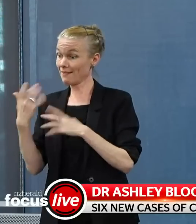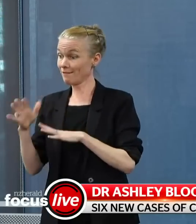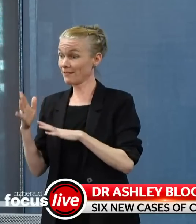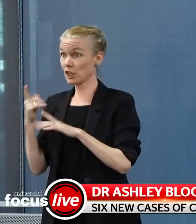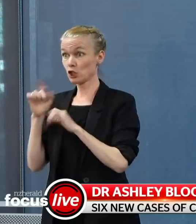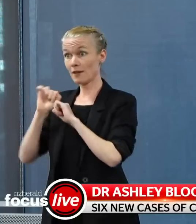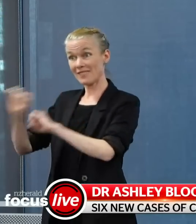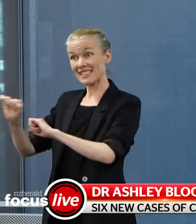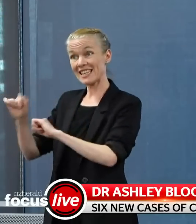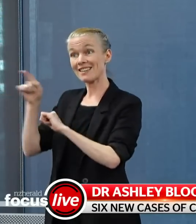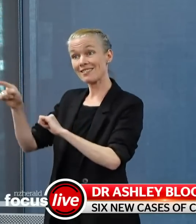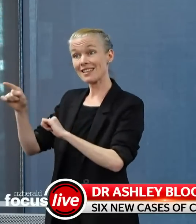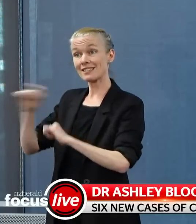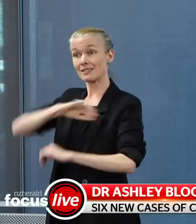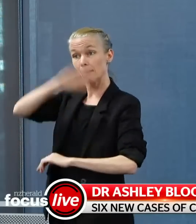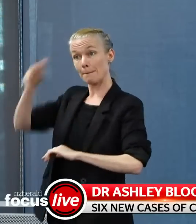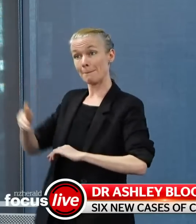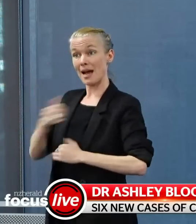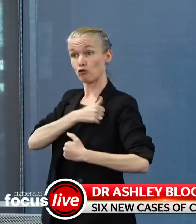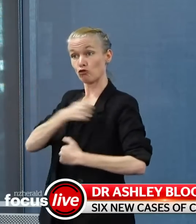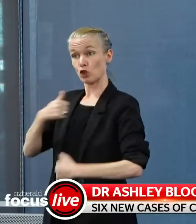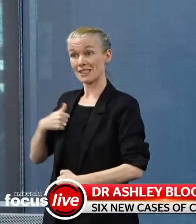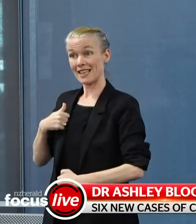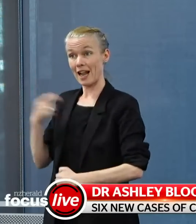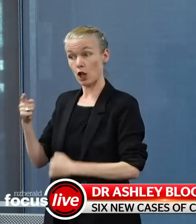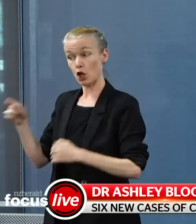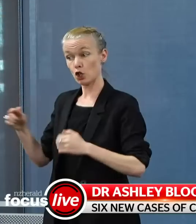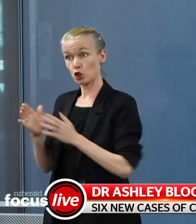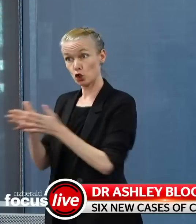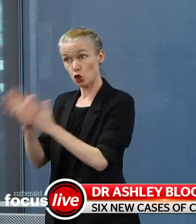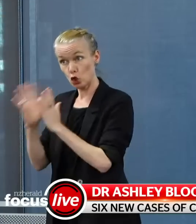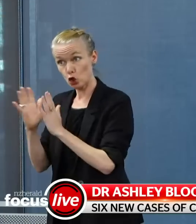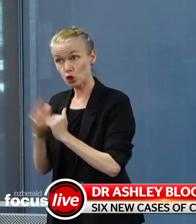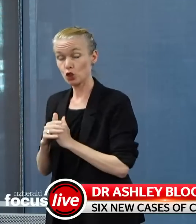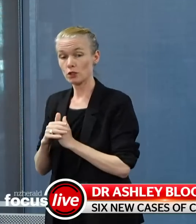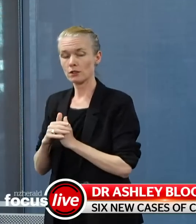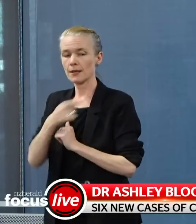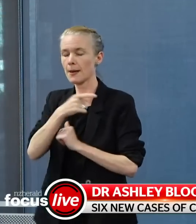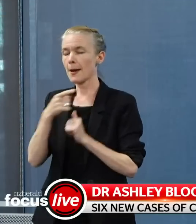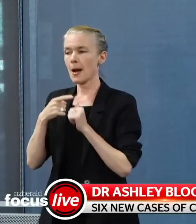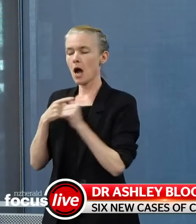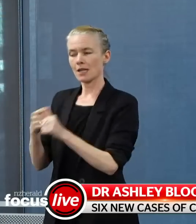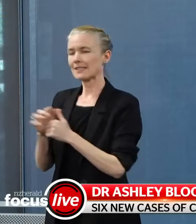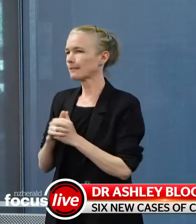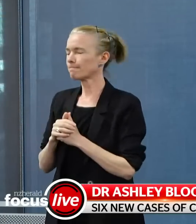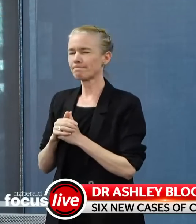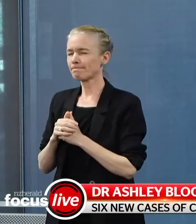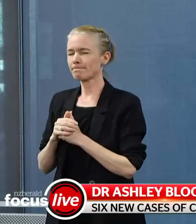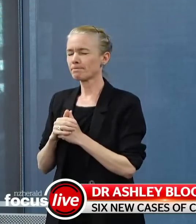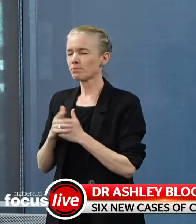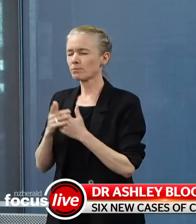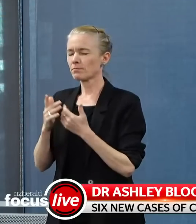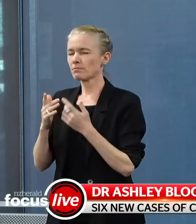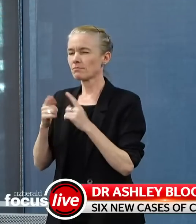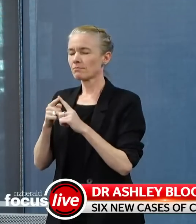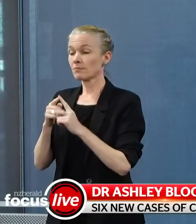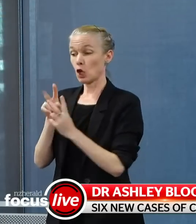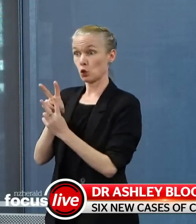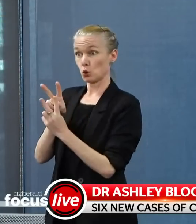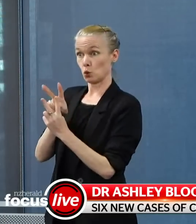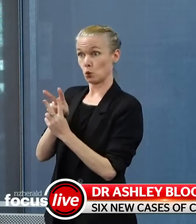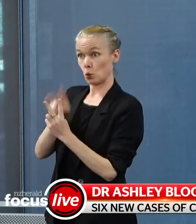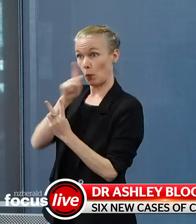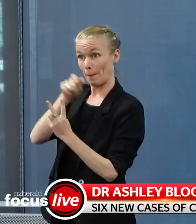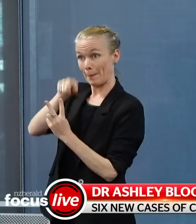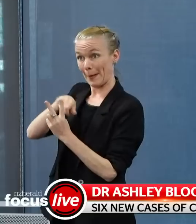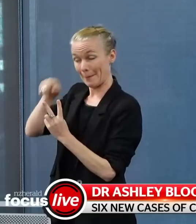that person, well, aside from the two people who were part of the Mount Roskill